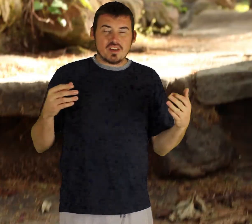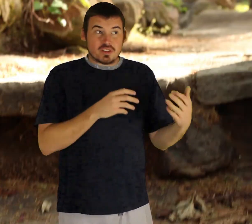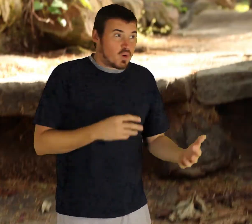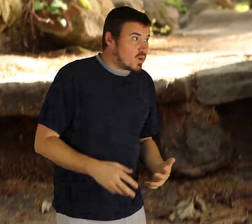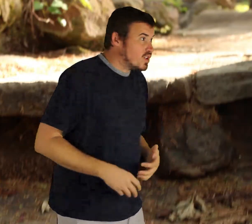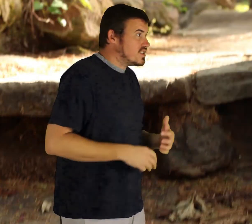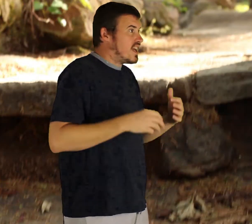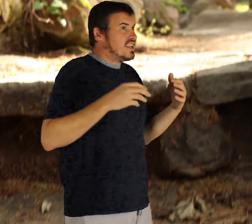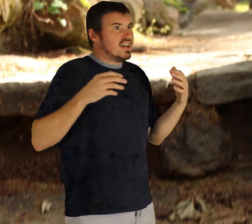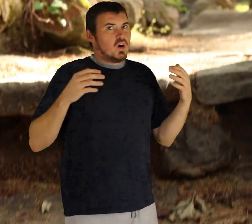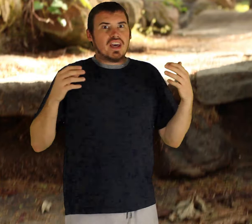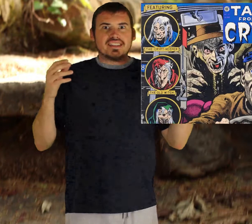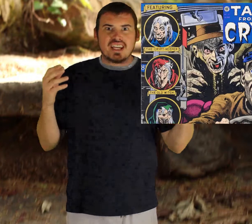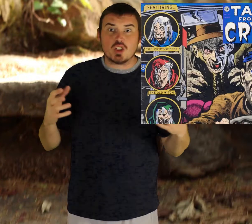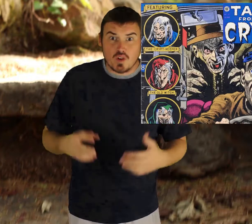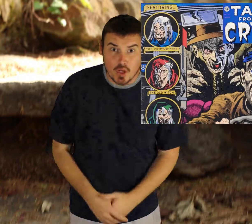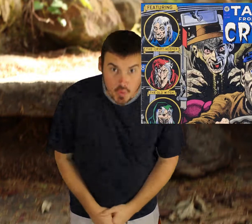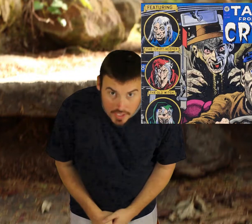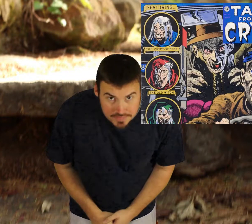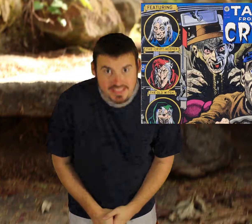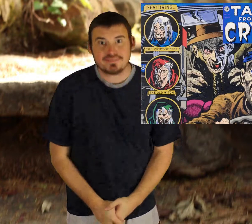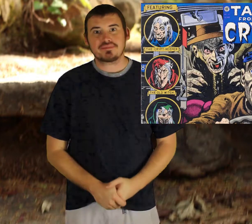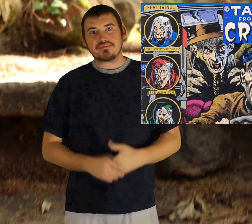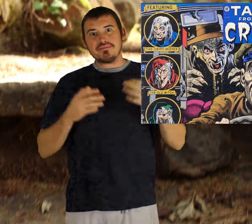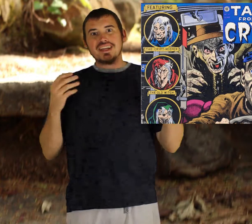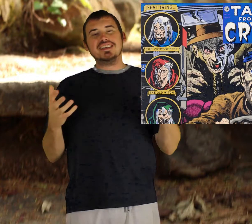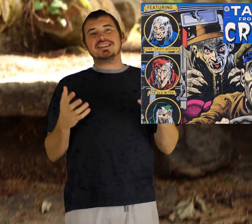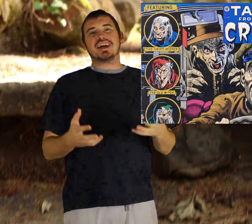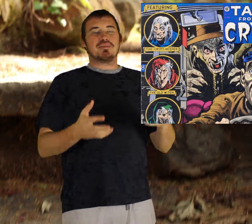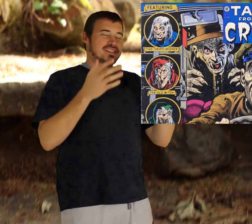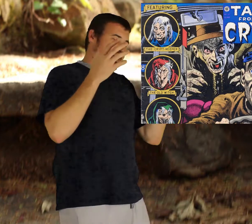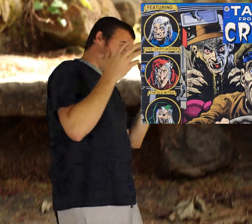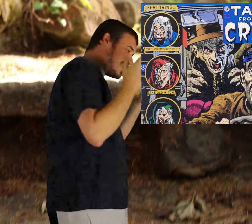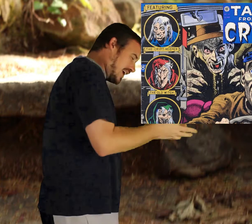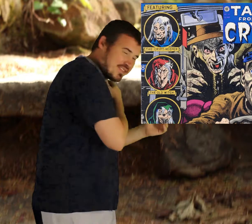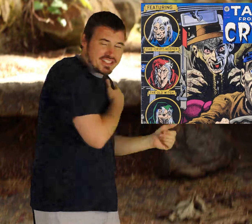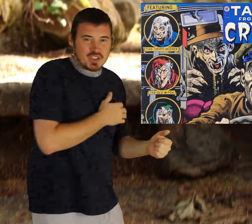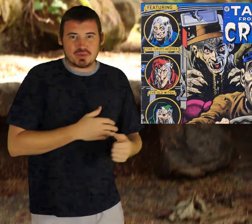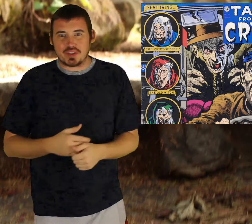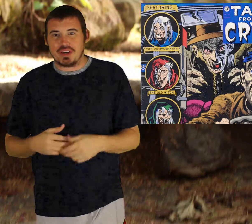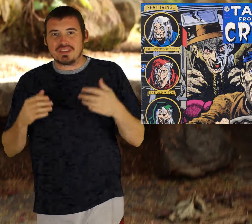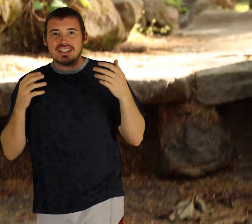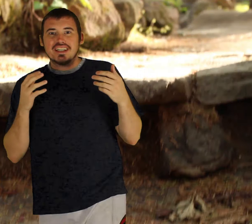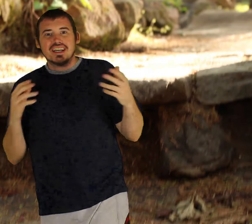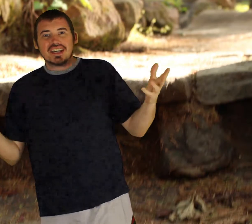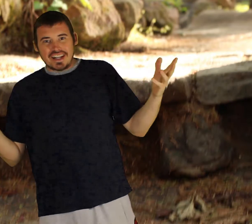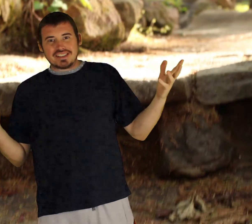vault of horrors and uh oh yeah tells from the crypt ac comics the company that gave us tells from the crypt got its